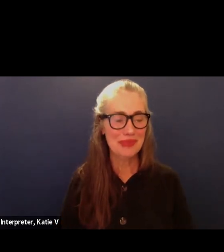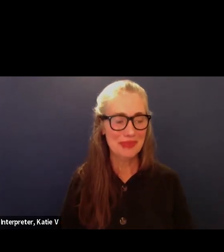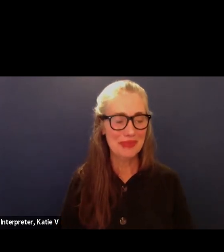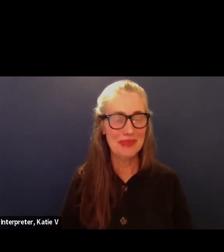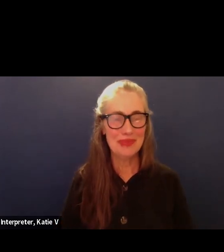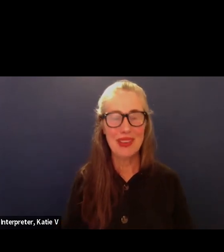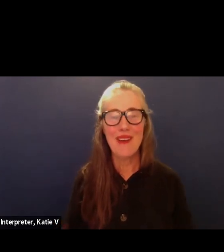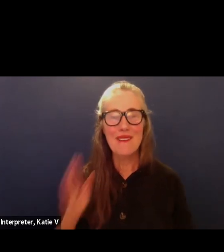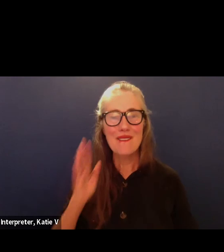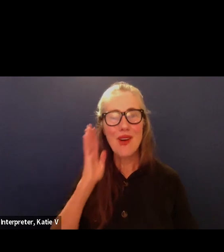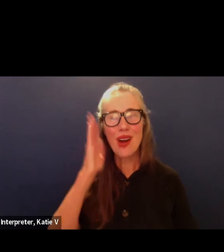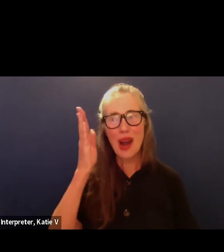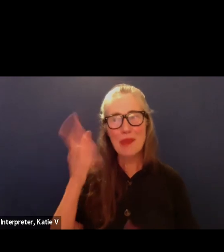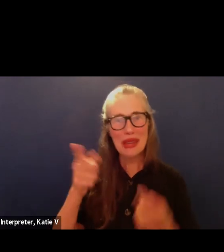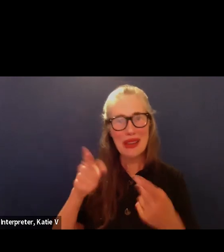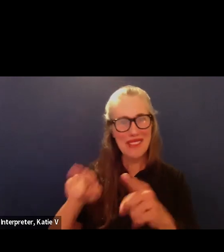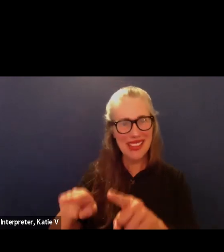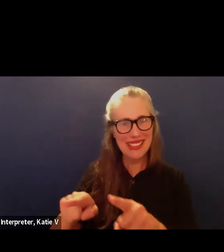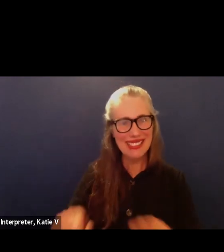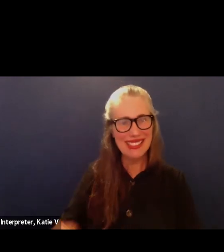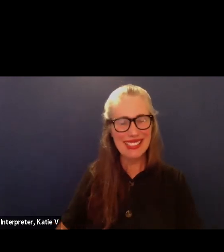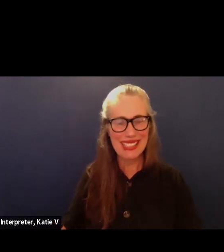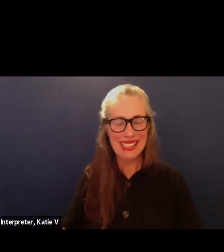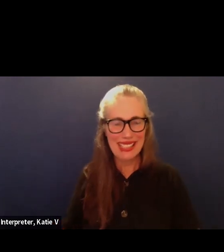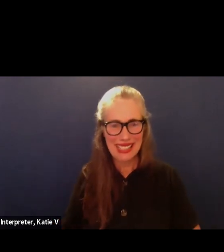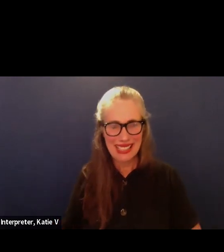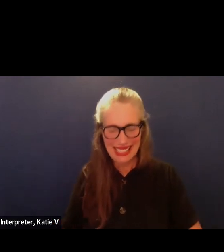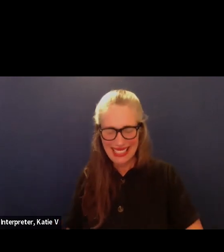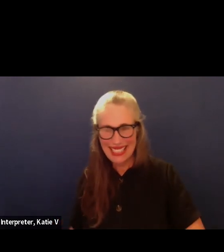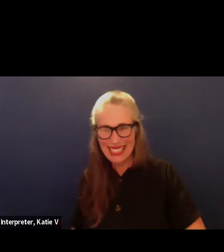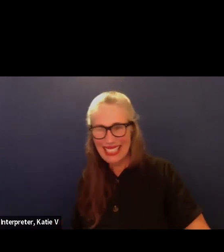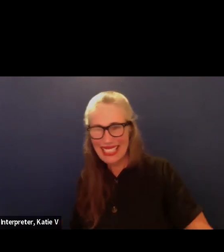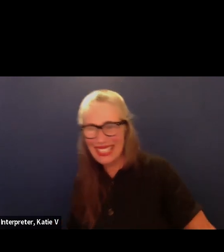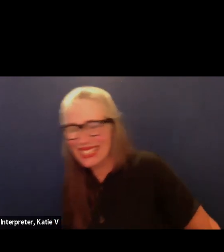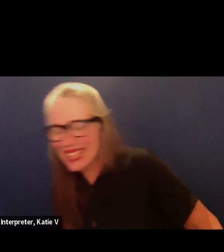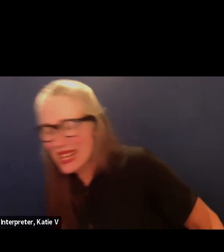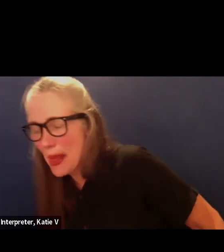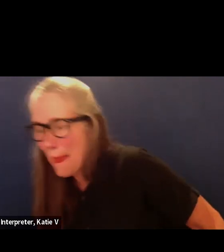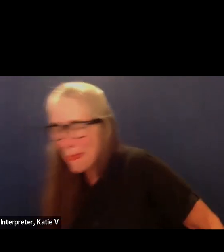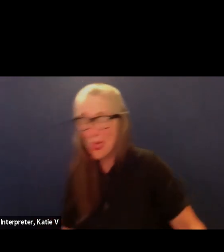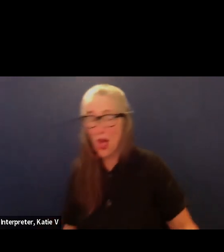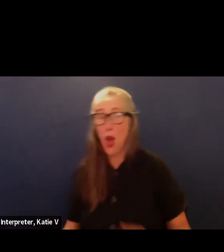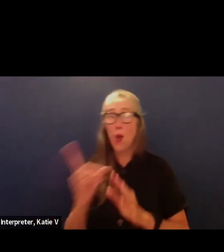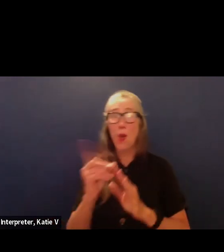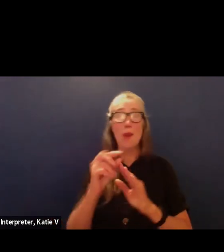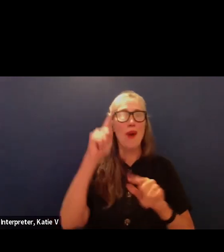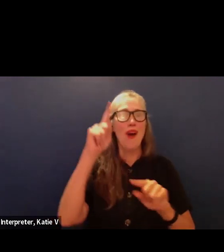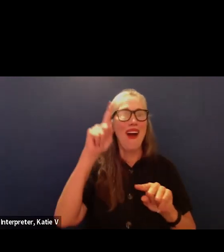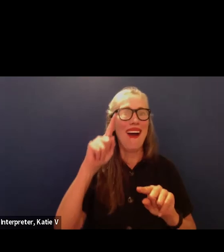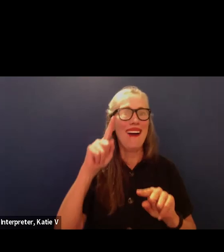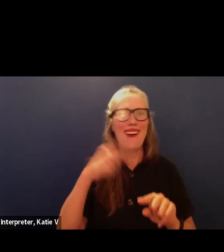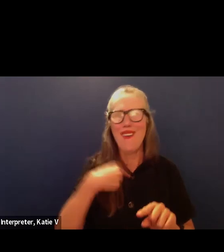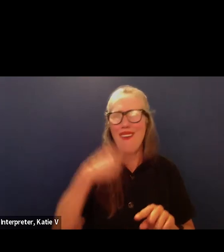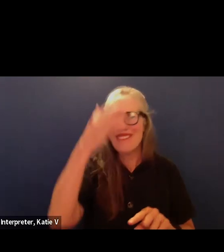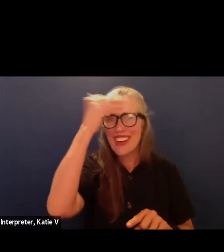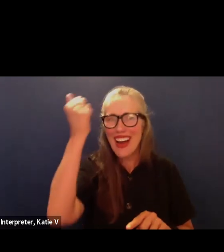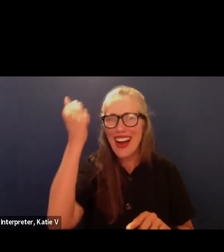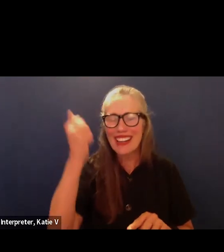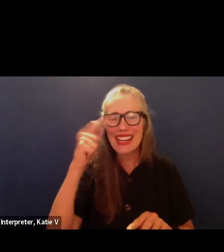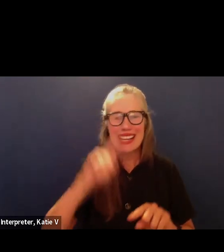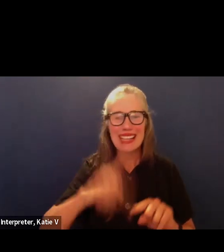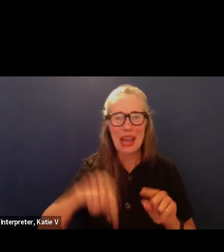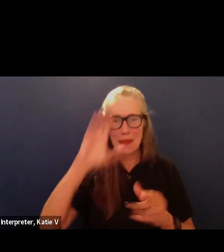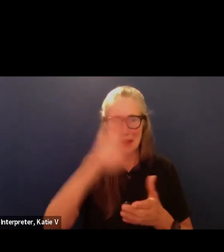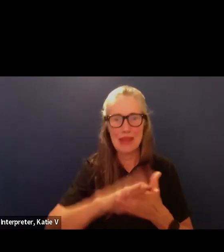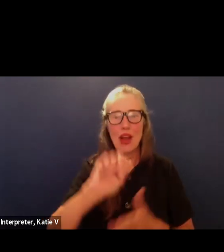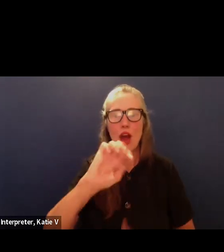Okay. A few. Oh, yes. Go ahead. One more. I can't believe I forgot this. Also on August